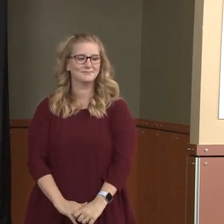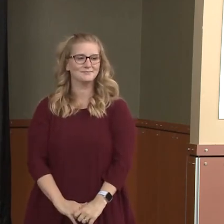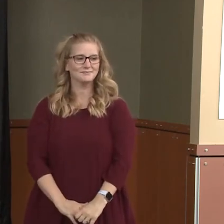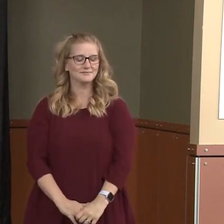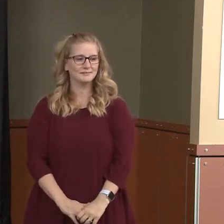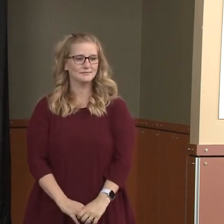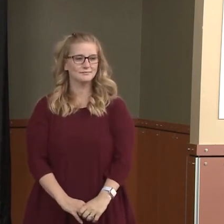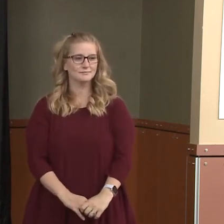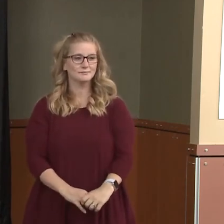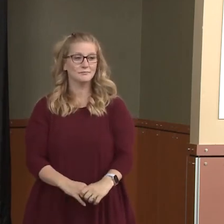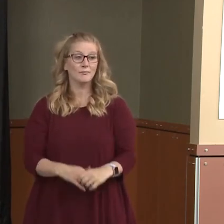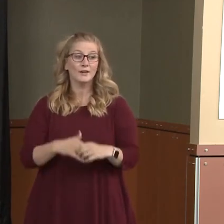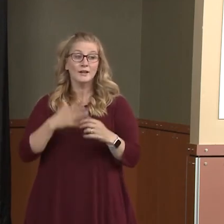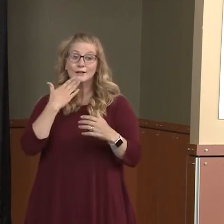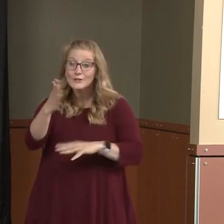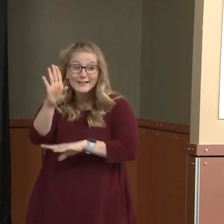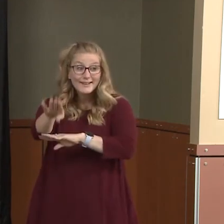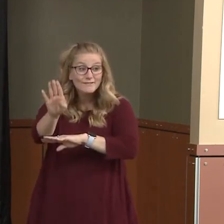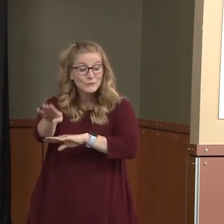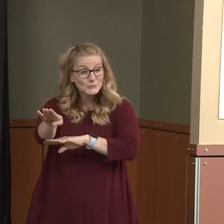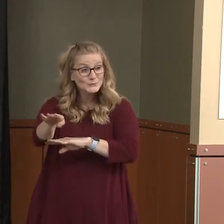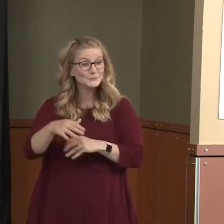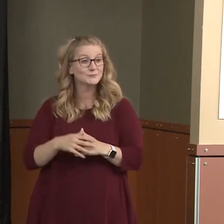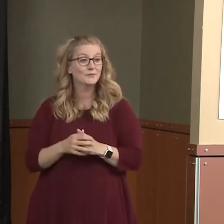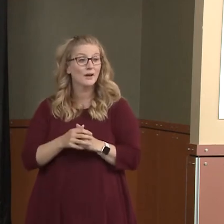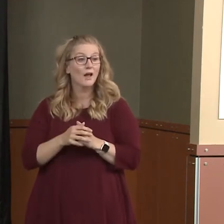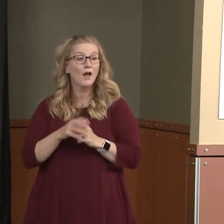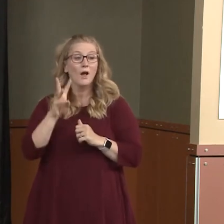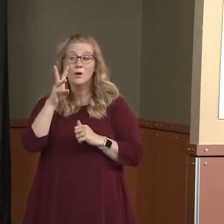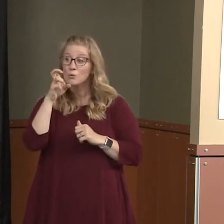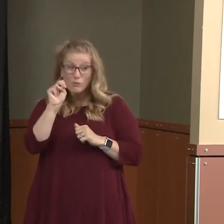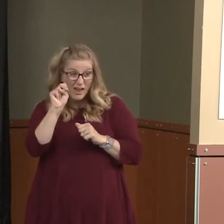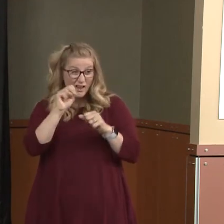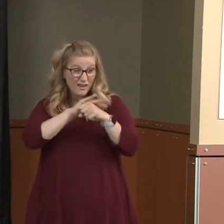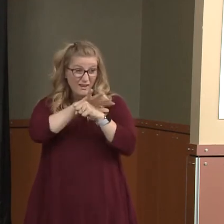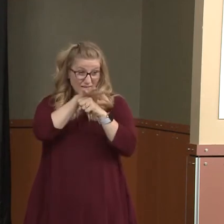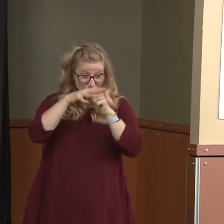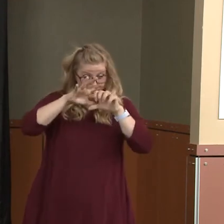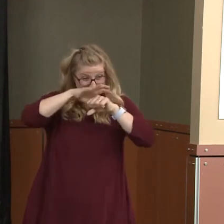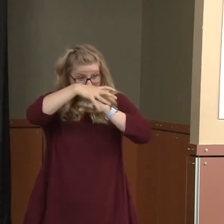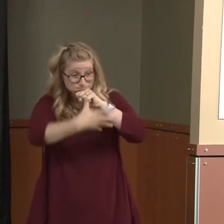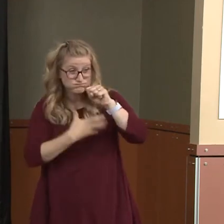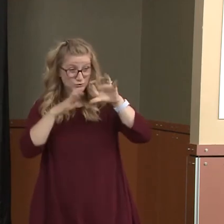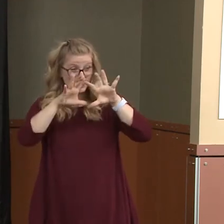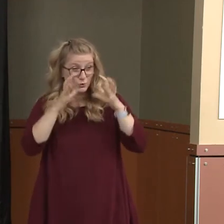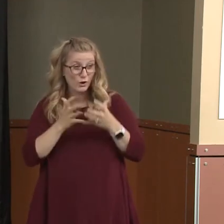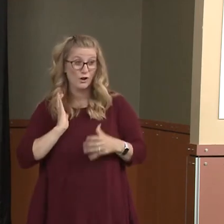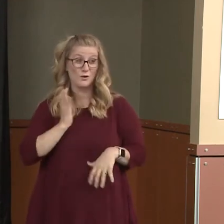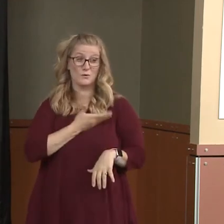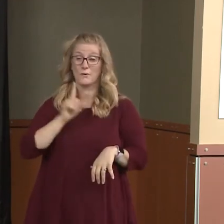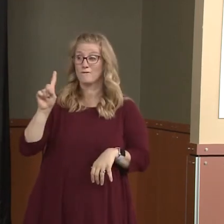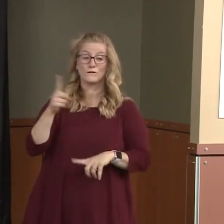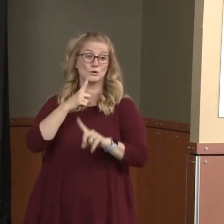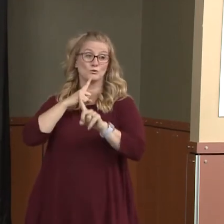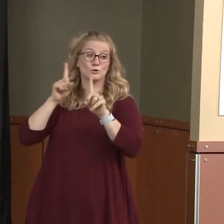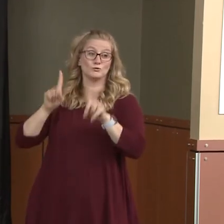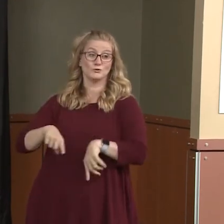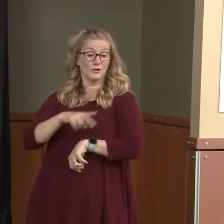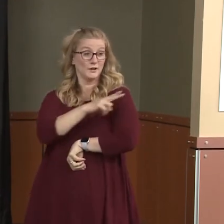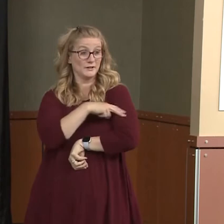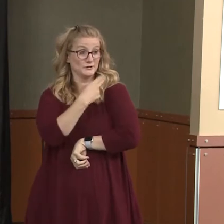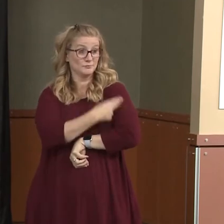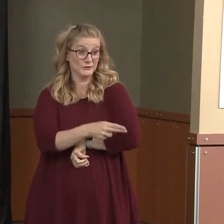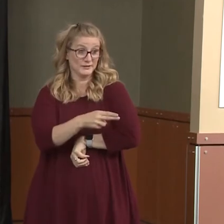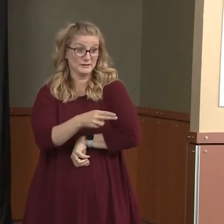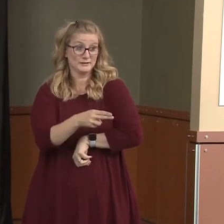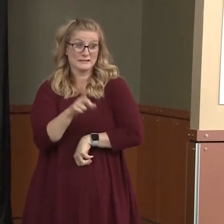So, good afternoon. When this pandemic first started, our first responders in hospitals, we were in need of personal protective